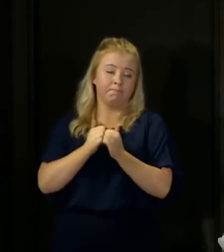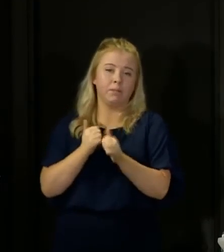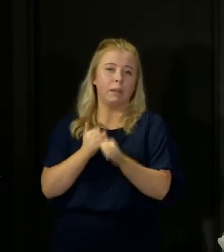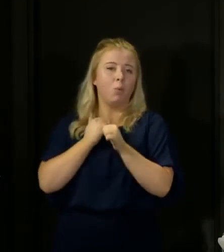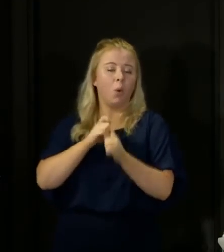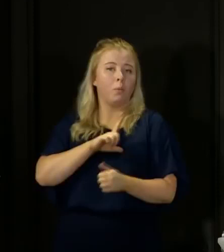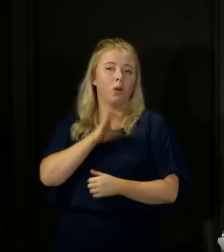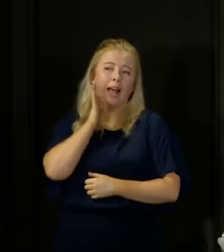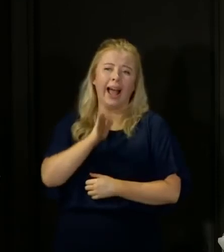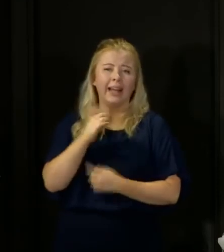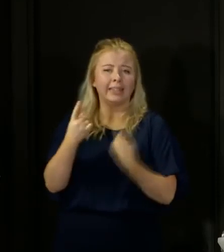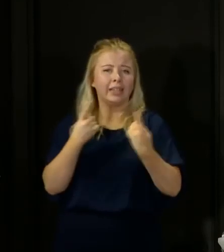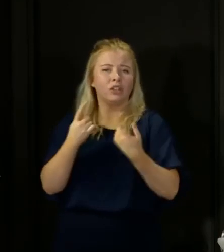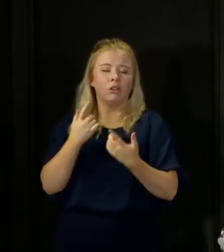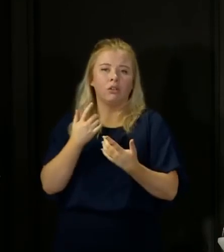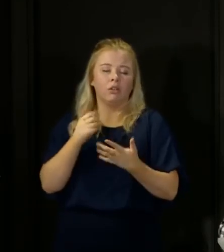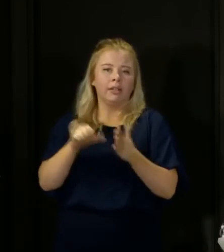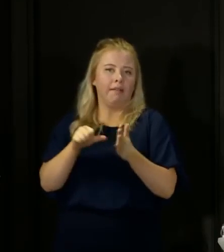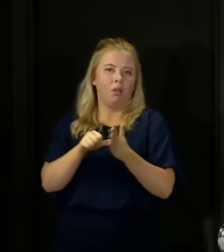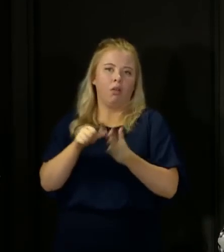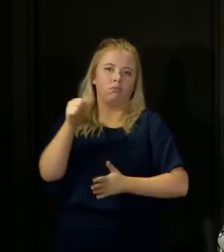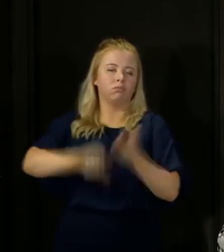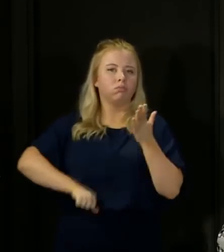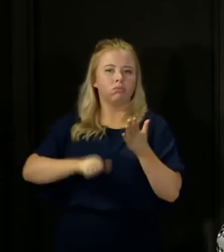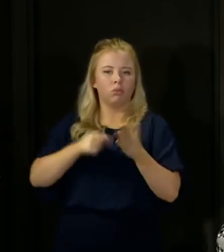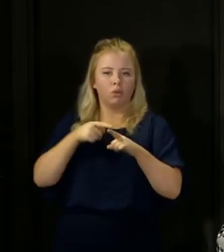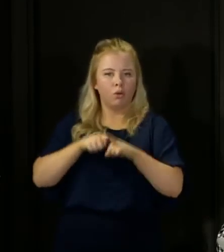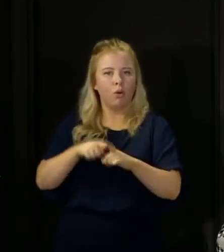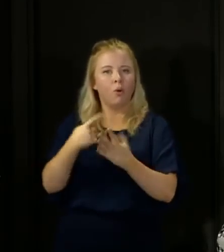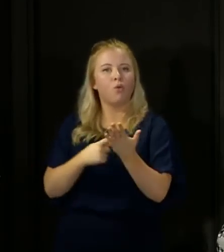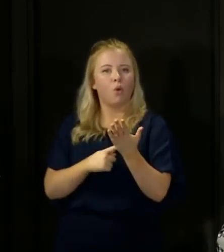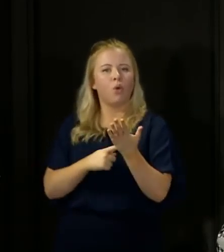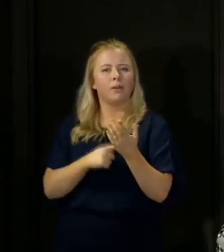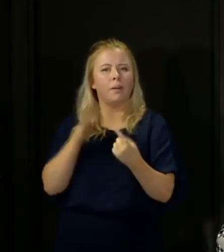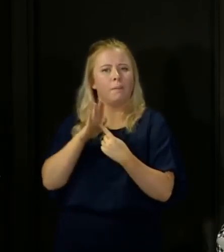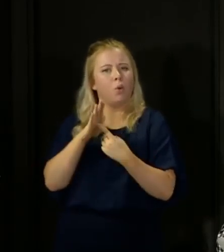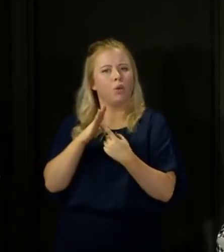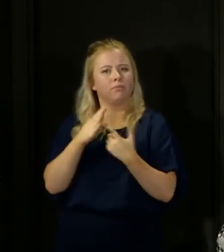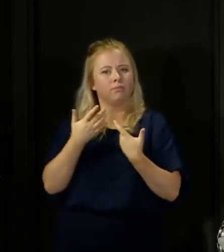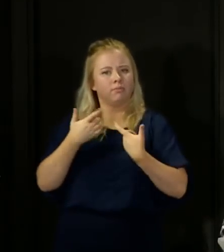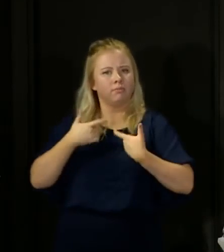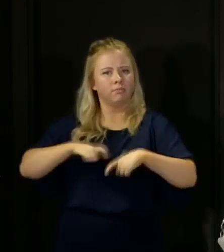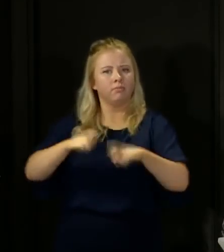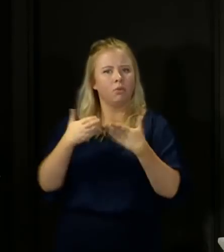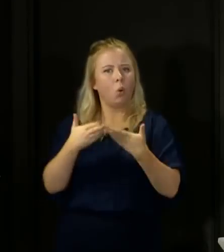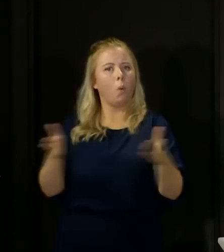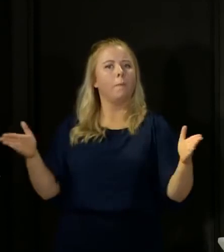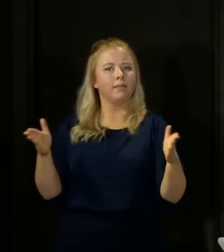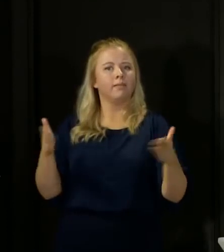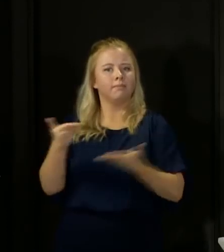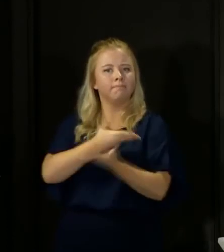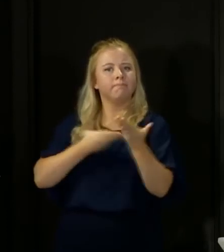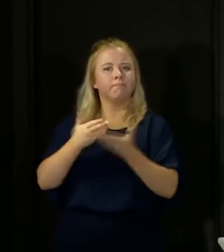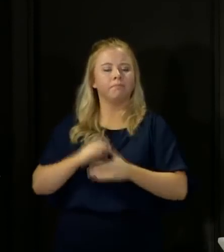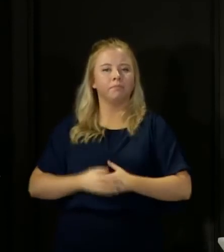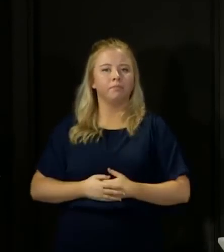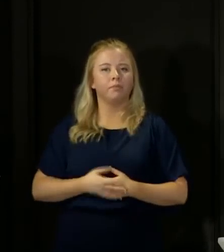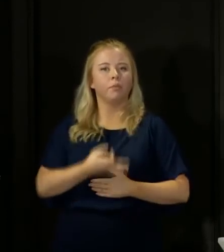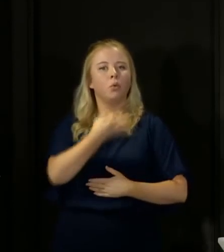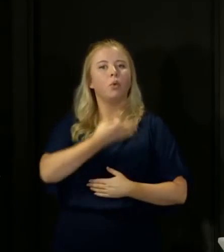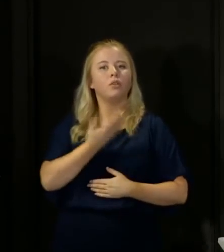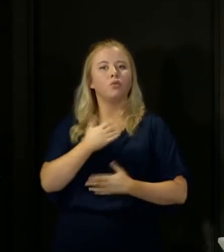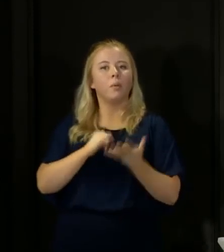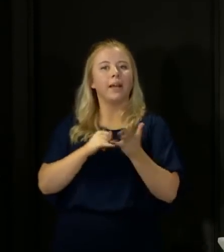really difficult things. And it's important that we continue to have that very open conversation about it. Colin White from STV.